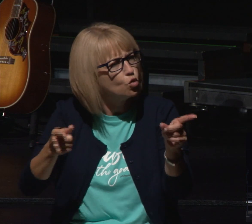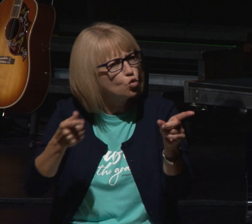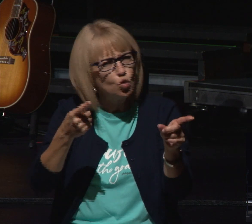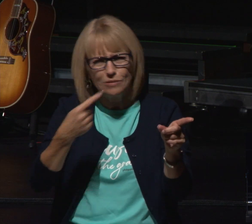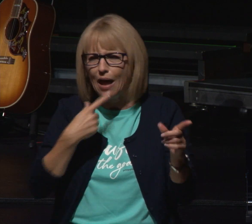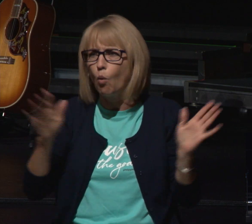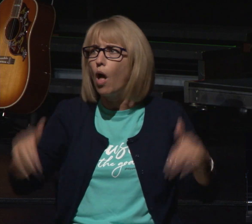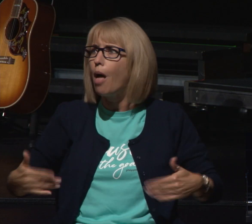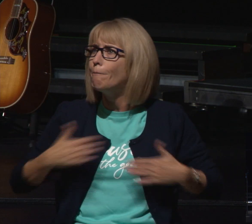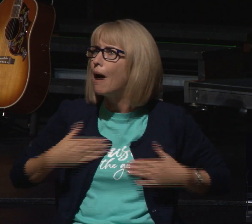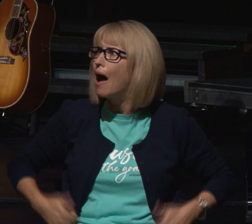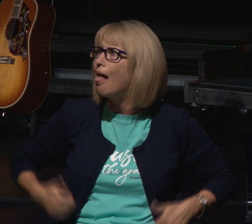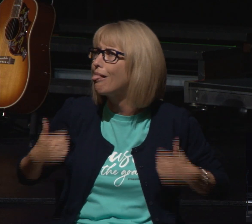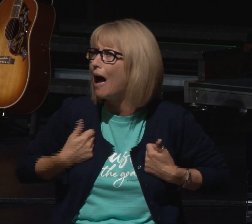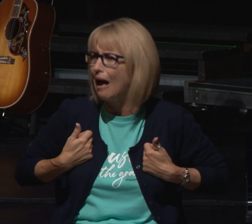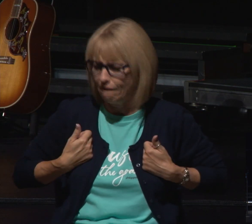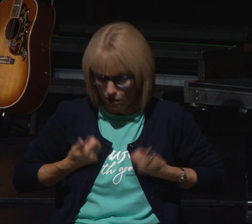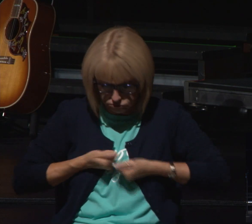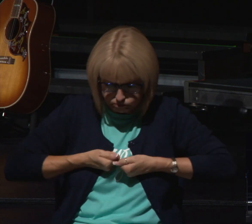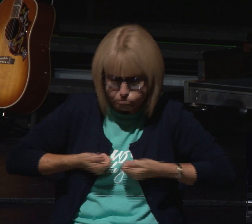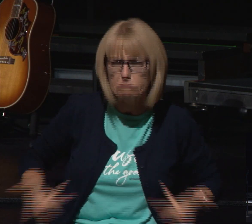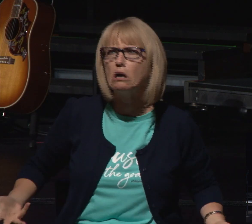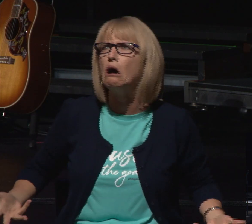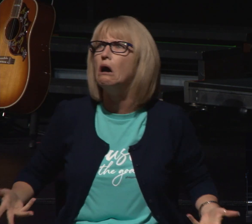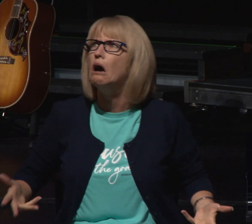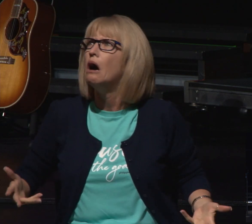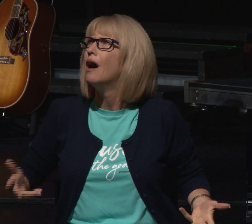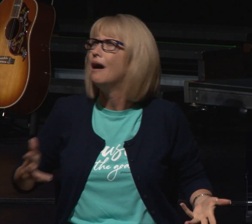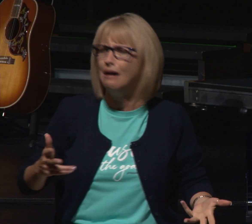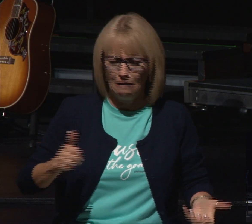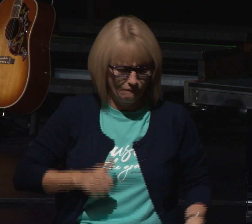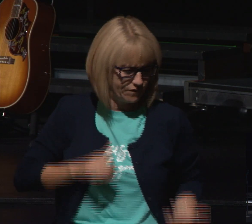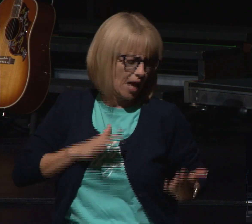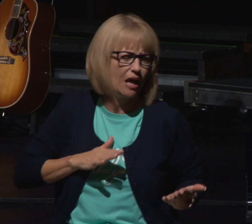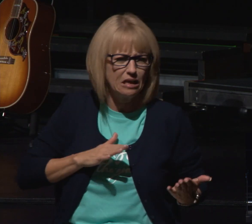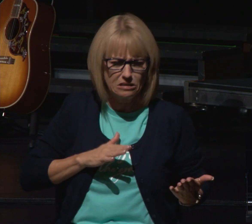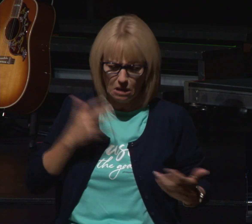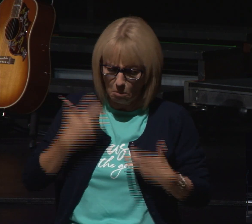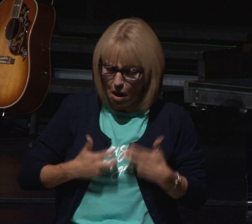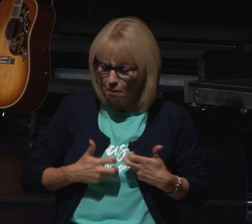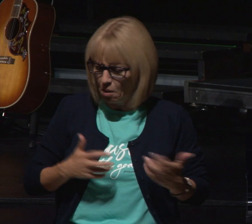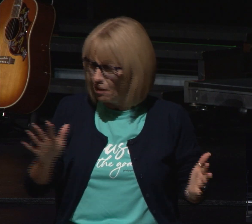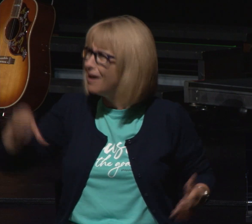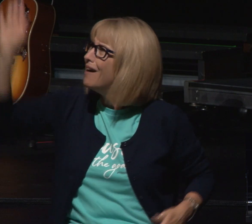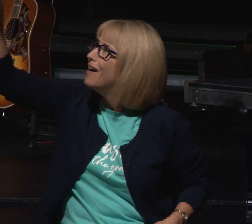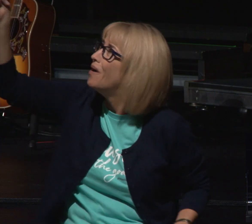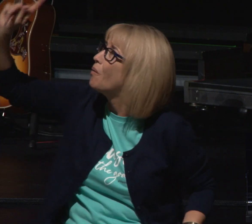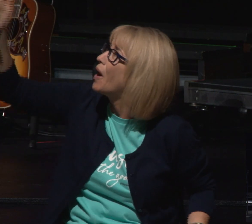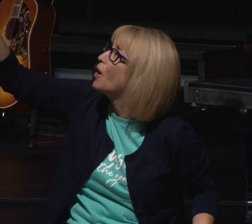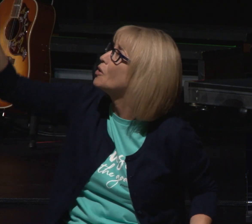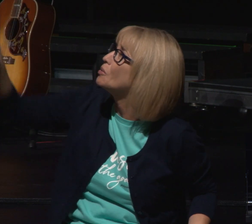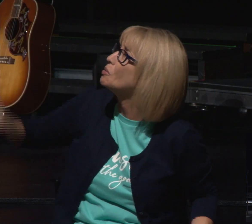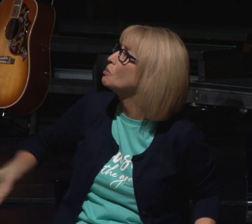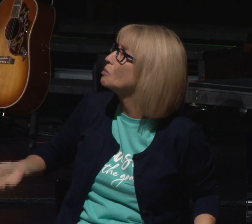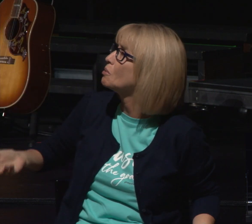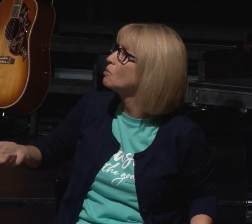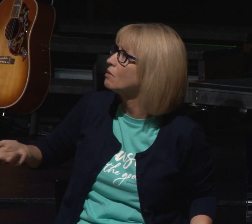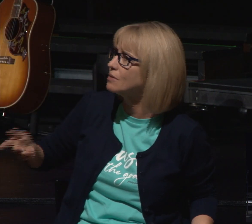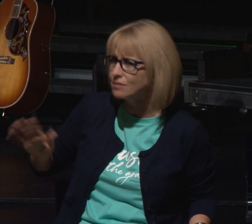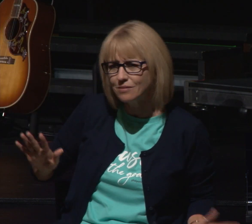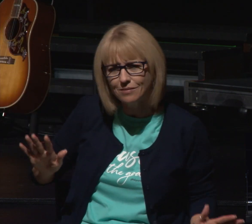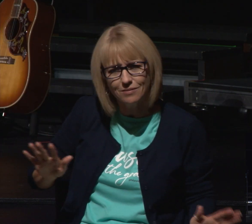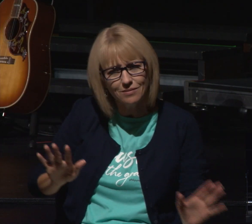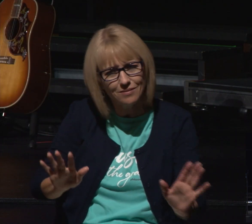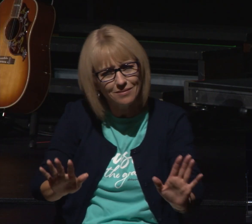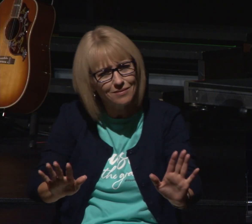life you're overwhelmed the opposition is so high and you're going god where are you know that he is sovereign and know that he has a purpose for your